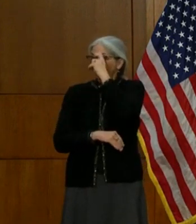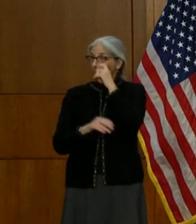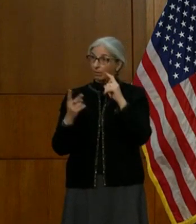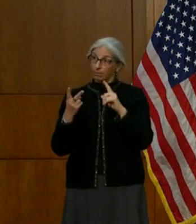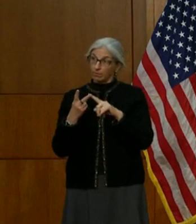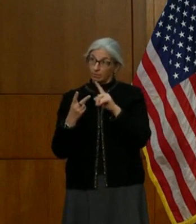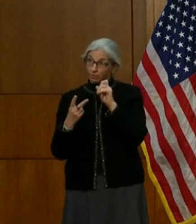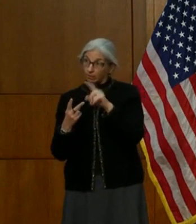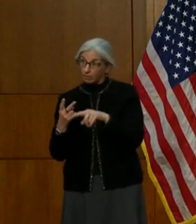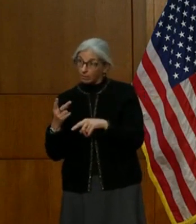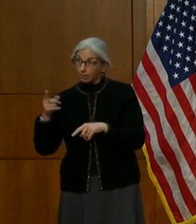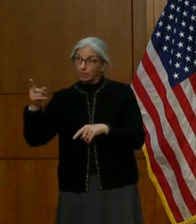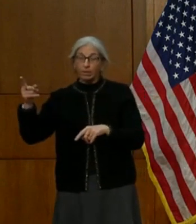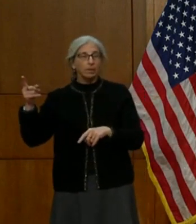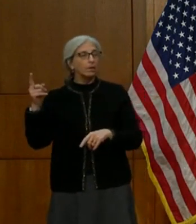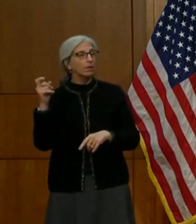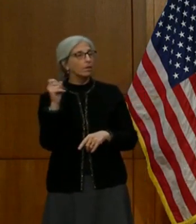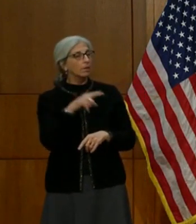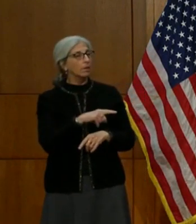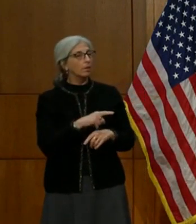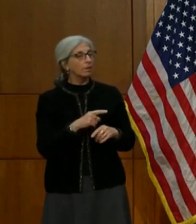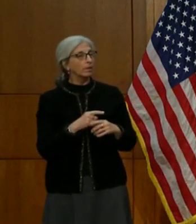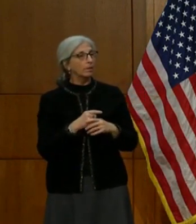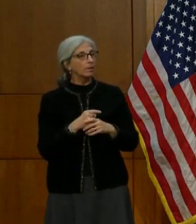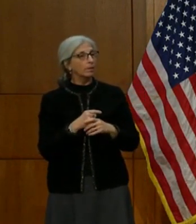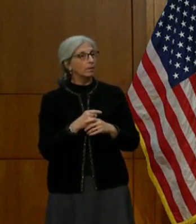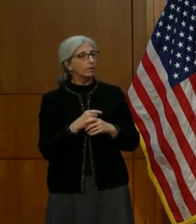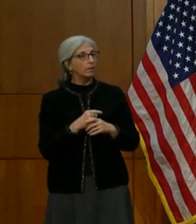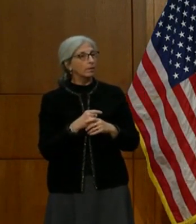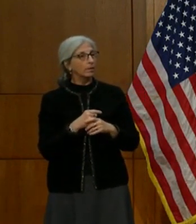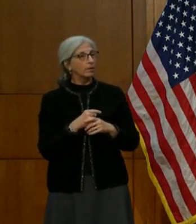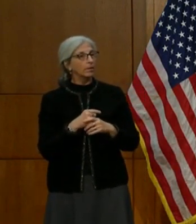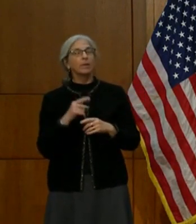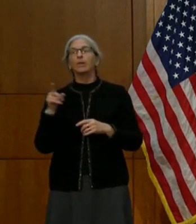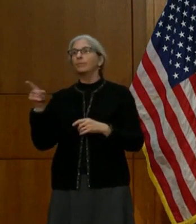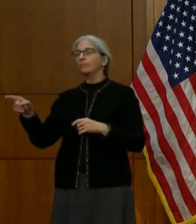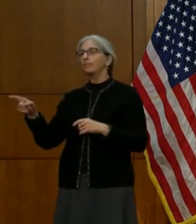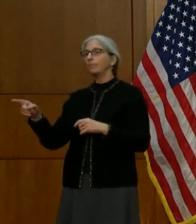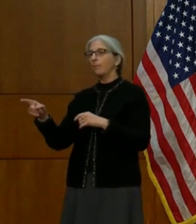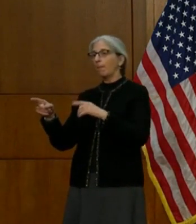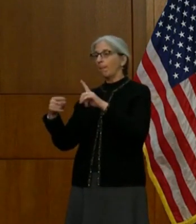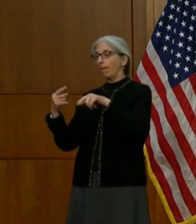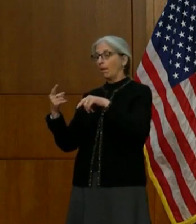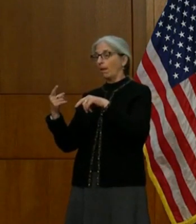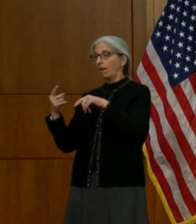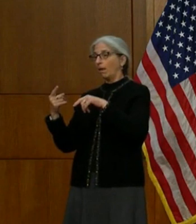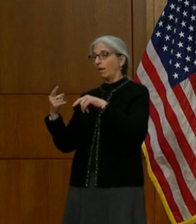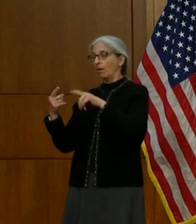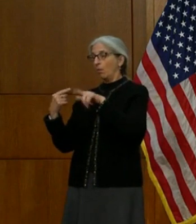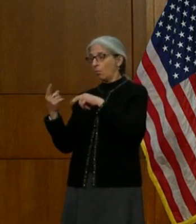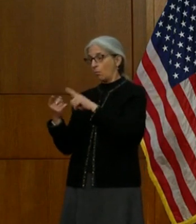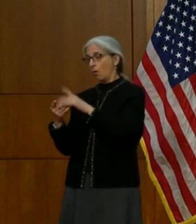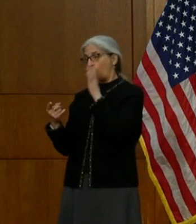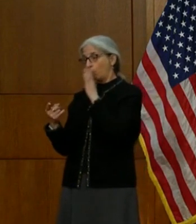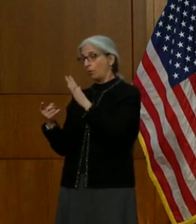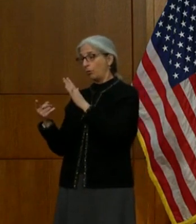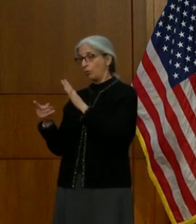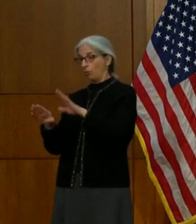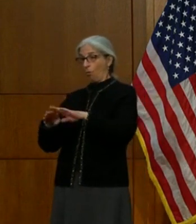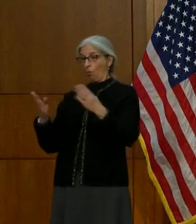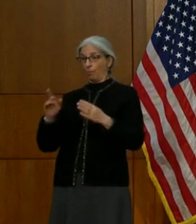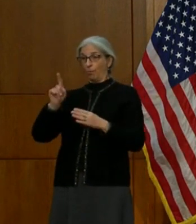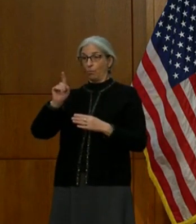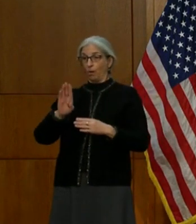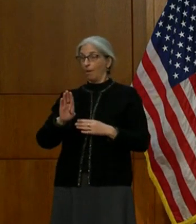What is the threshold you're trying to hit before you're ready to expand to the 1B priority group? Yeah, no, that,